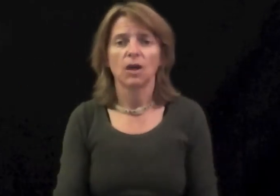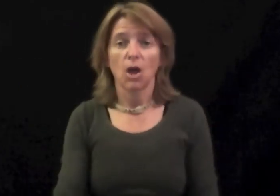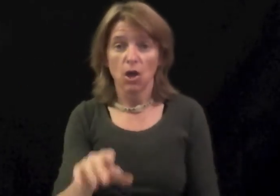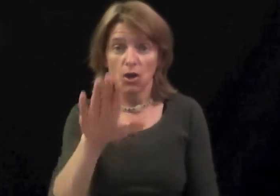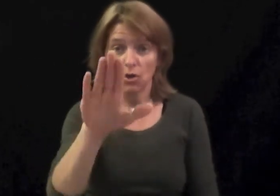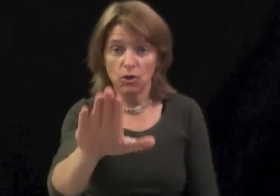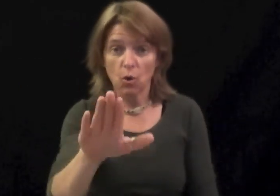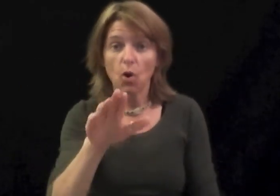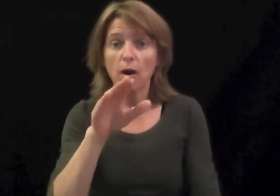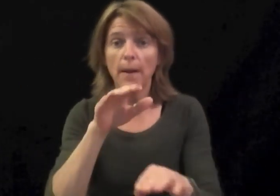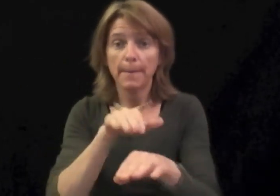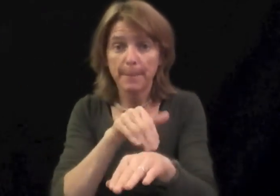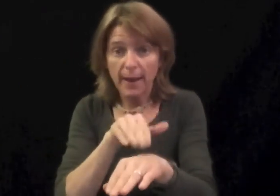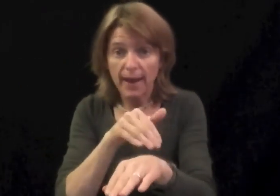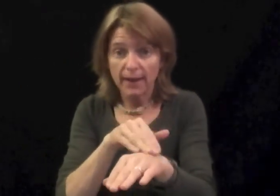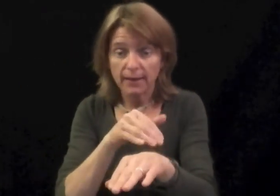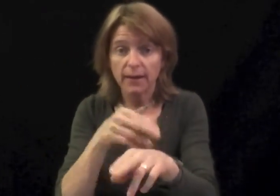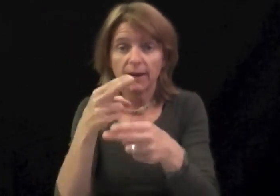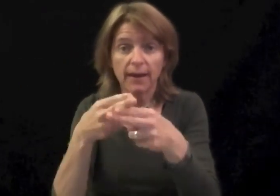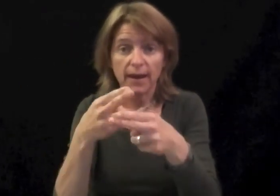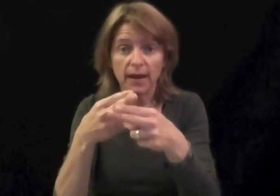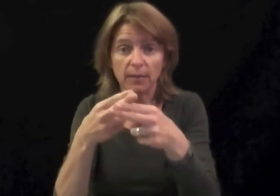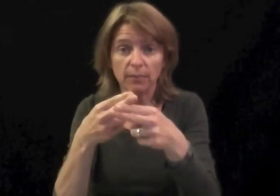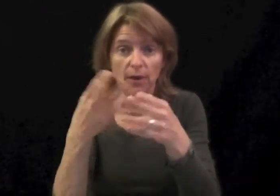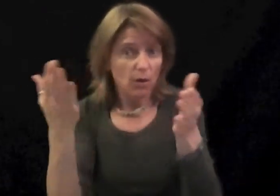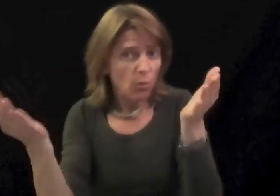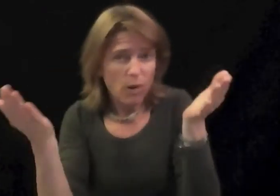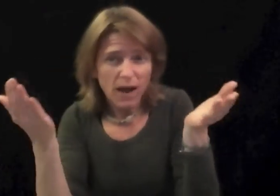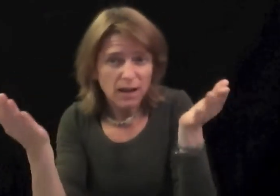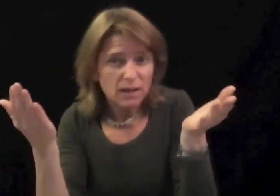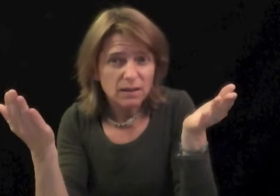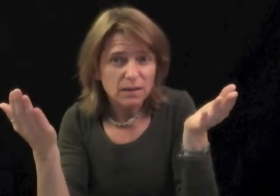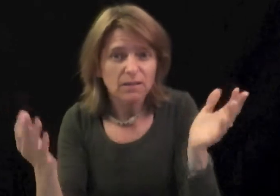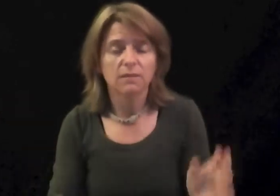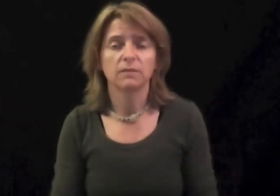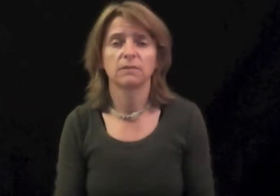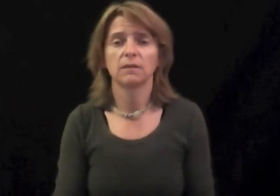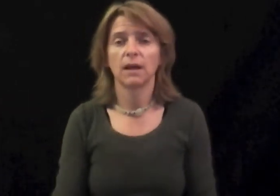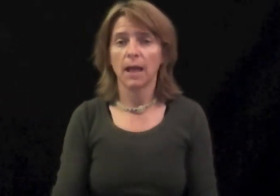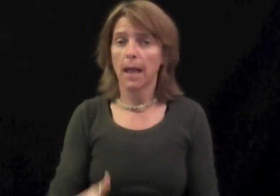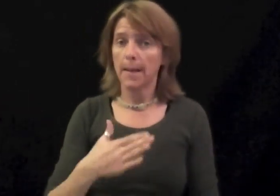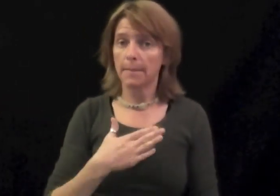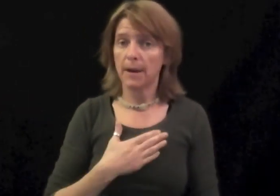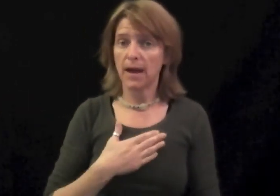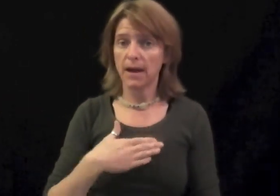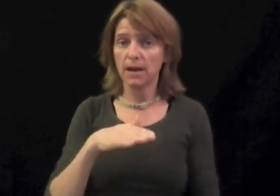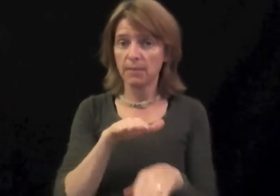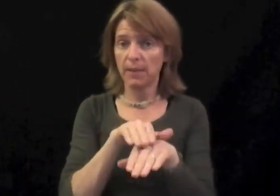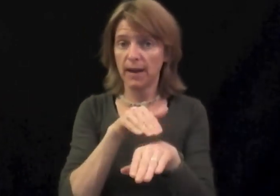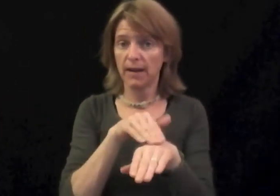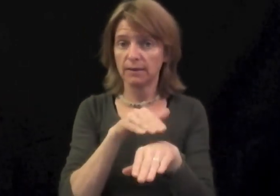YOUR PET NAME. WHAT. MY PET